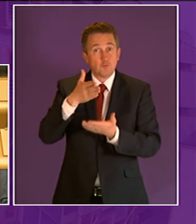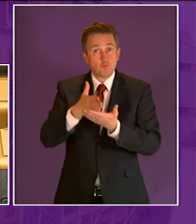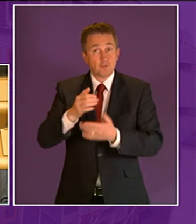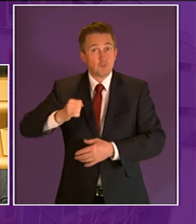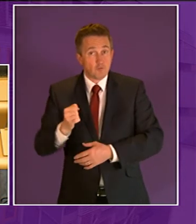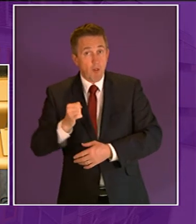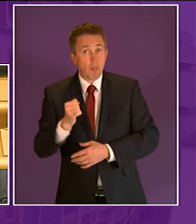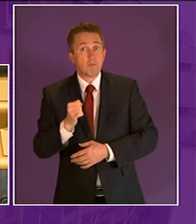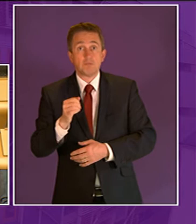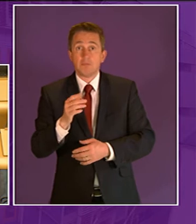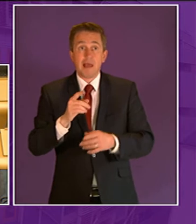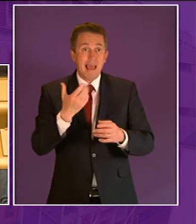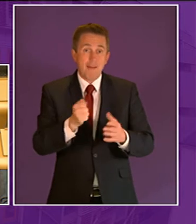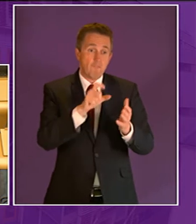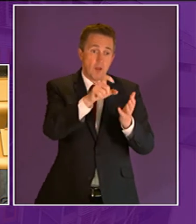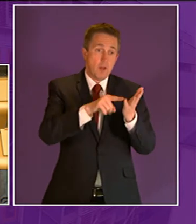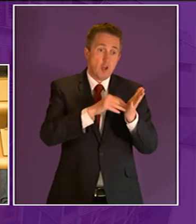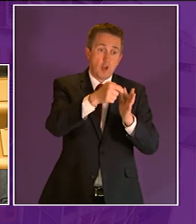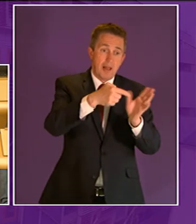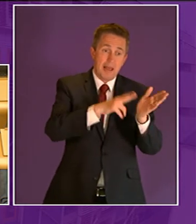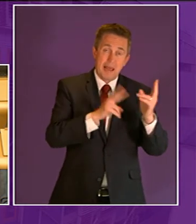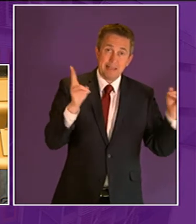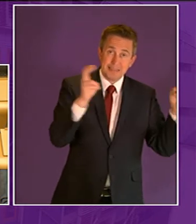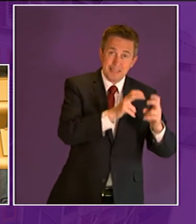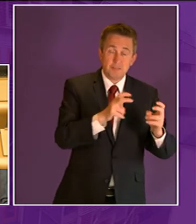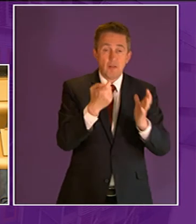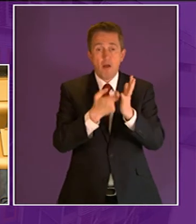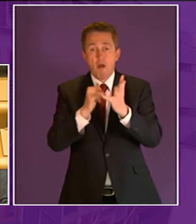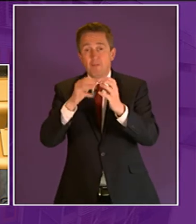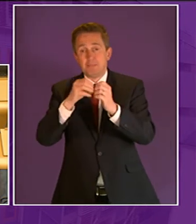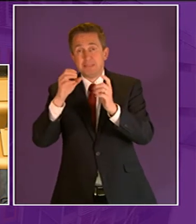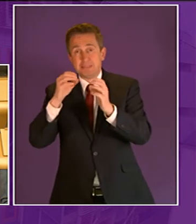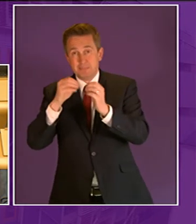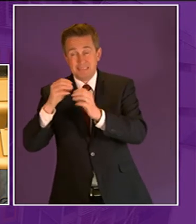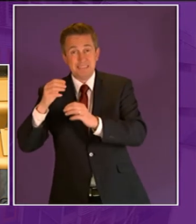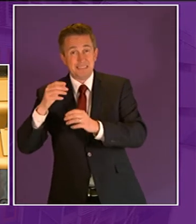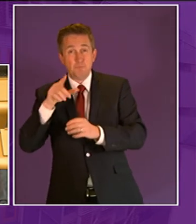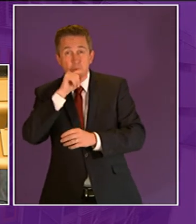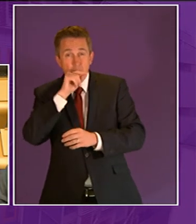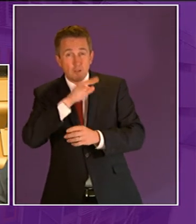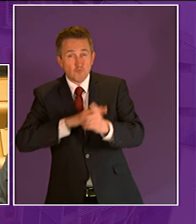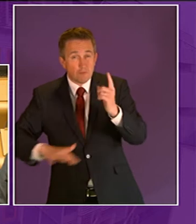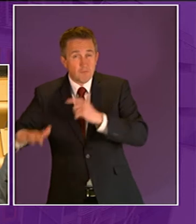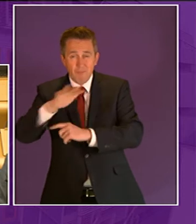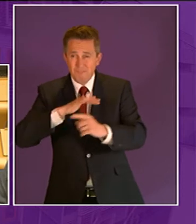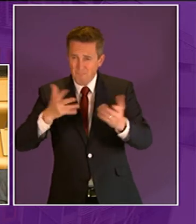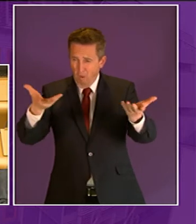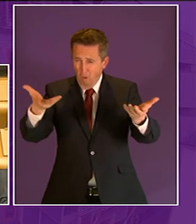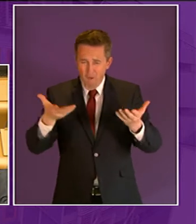killane castle and the rspb's mershead reserve offer such stimulating educational programs at little or